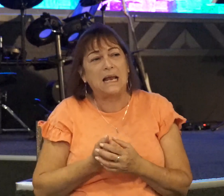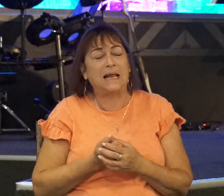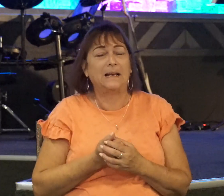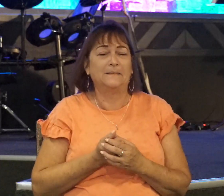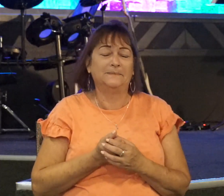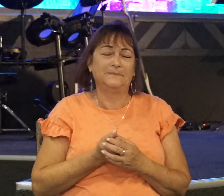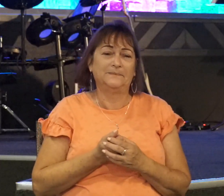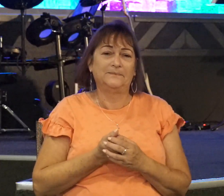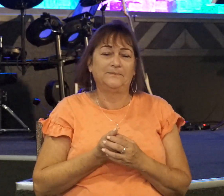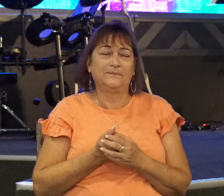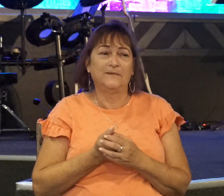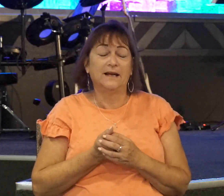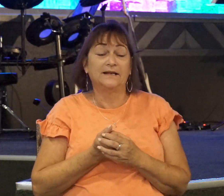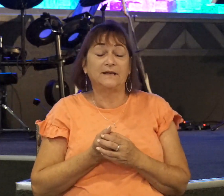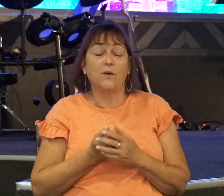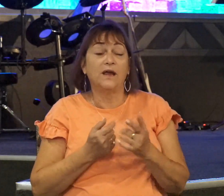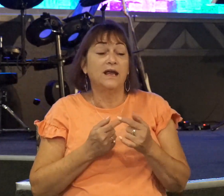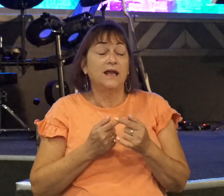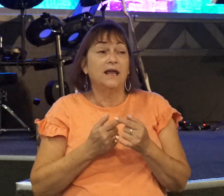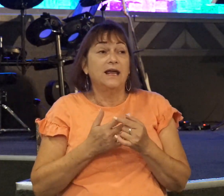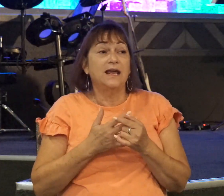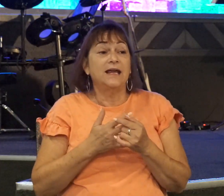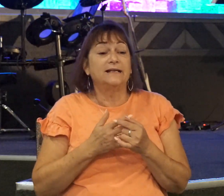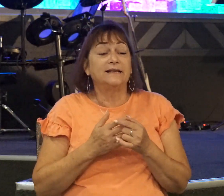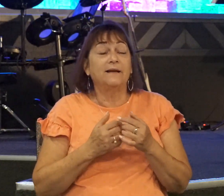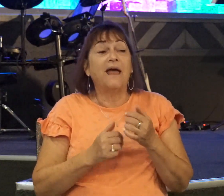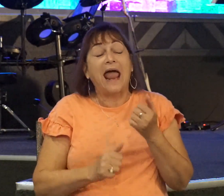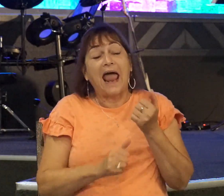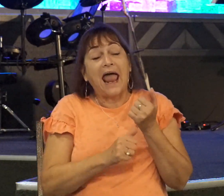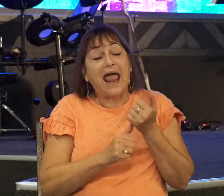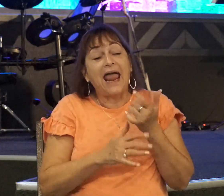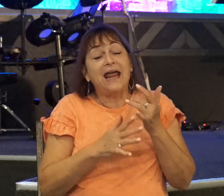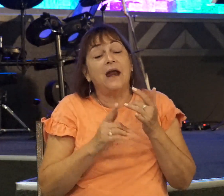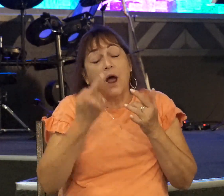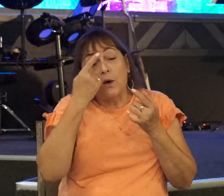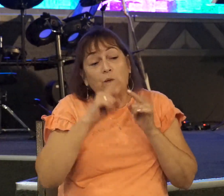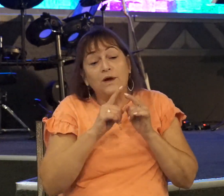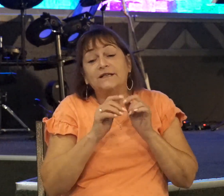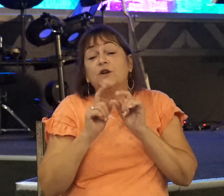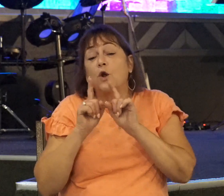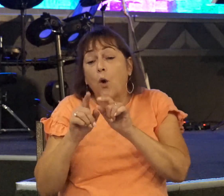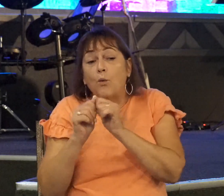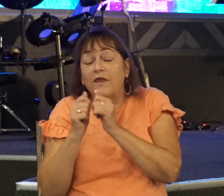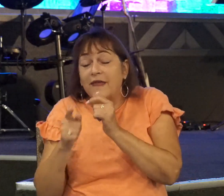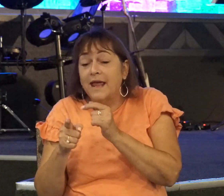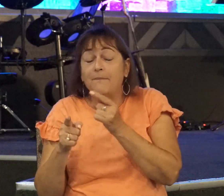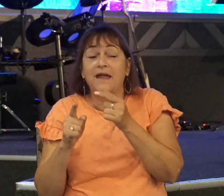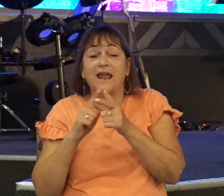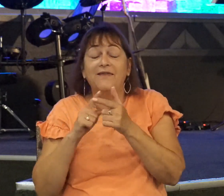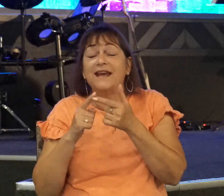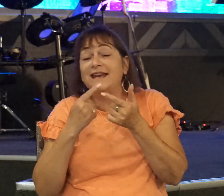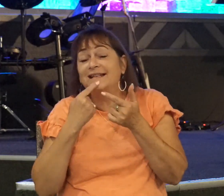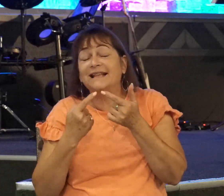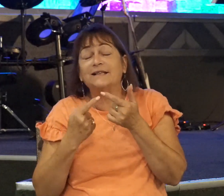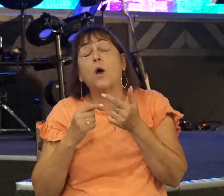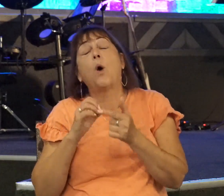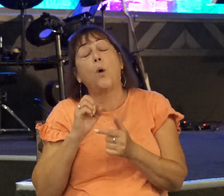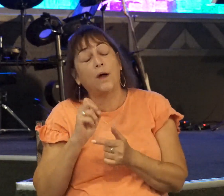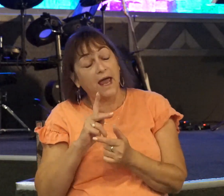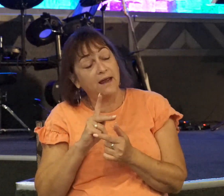After his armor bearer agrees to go with him, verse 8 says, Then Jonathan said, Very well, let us cross